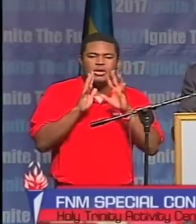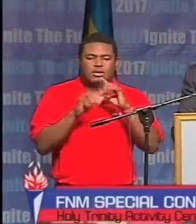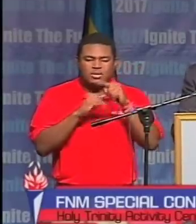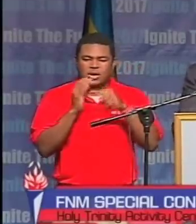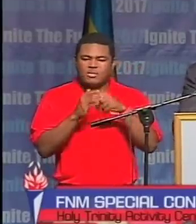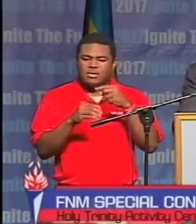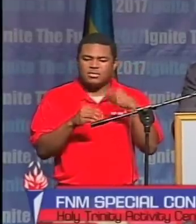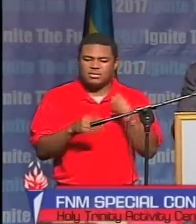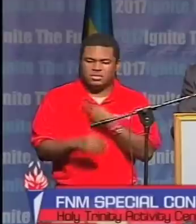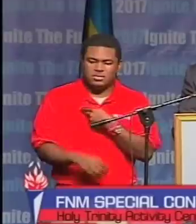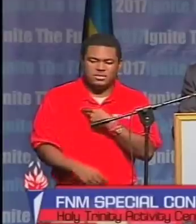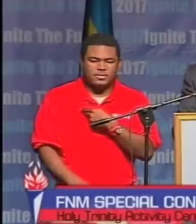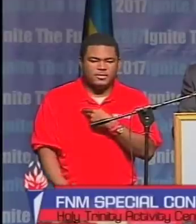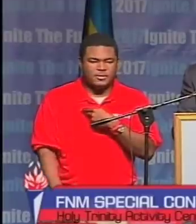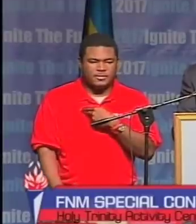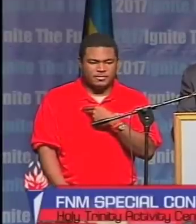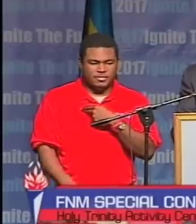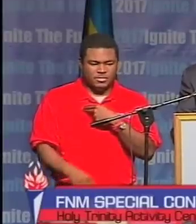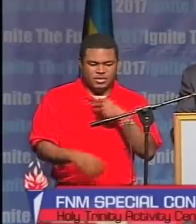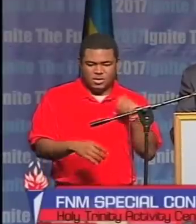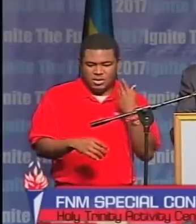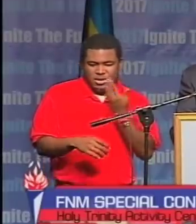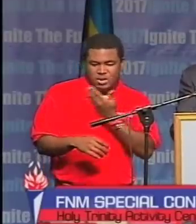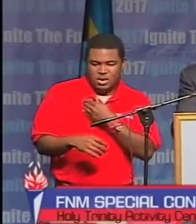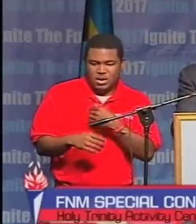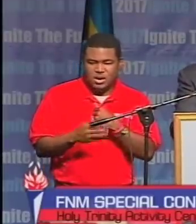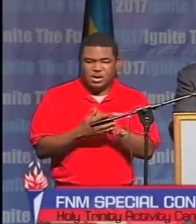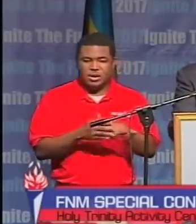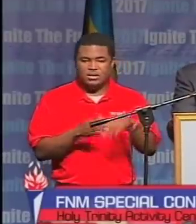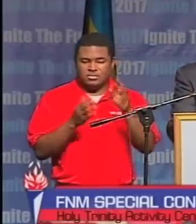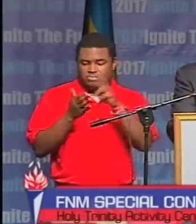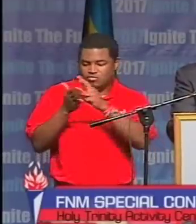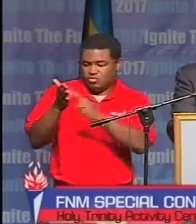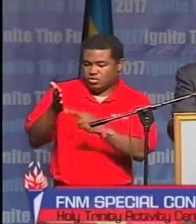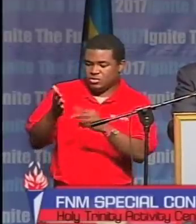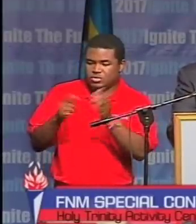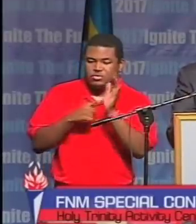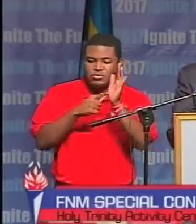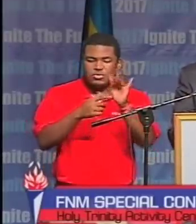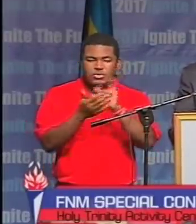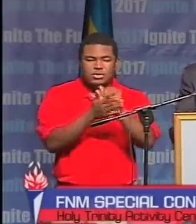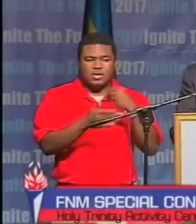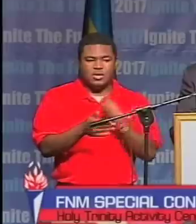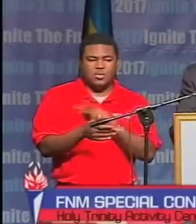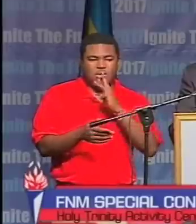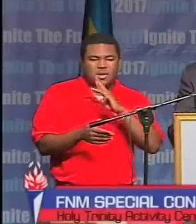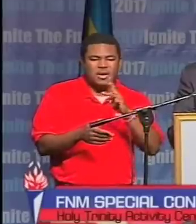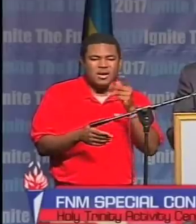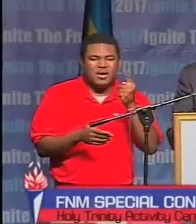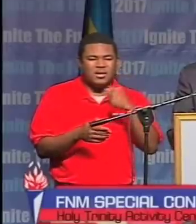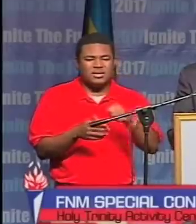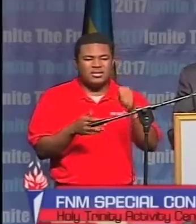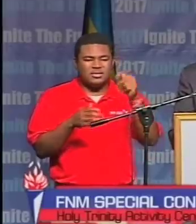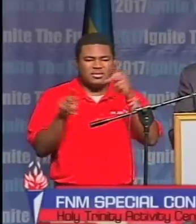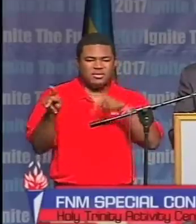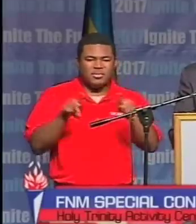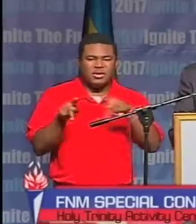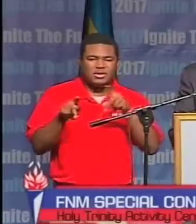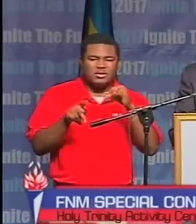However, our extraordinary record shows that we are the party of competence